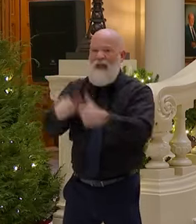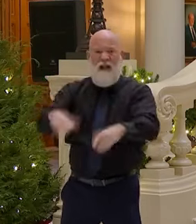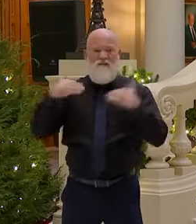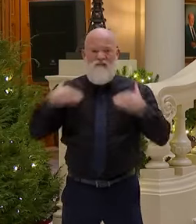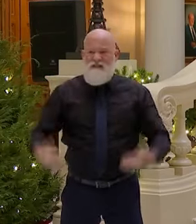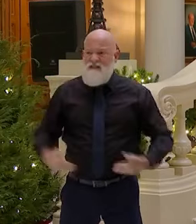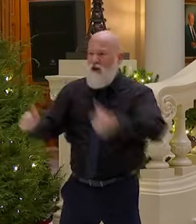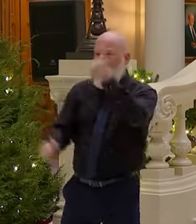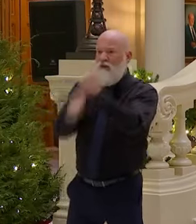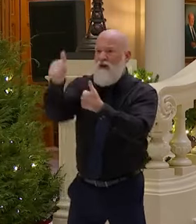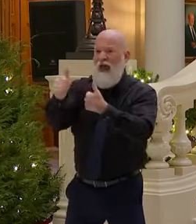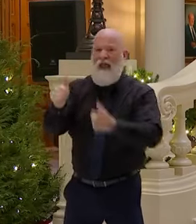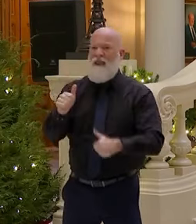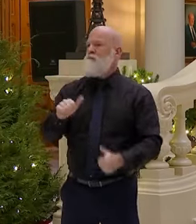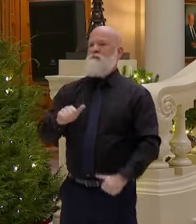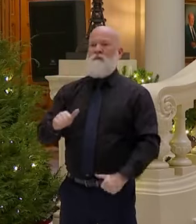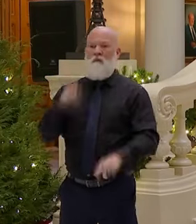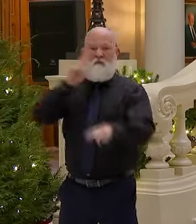Intimidation.